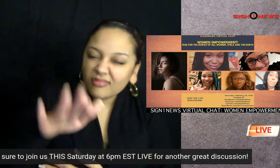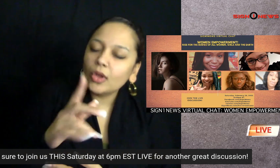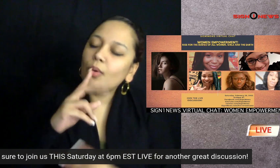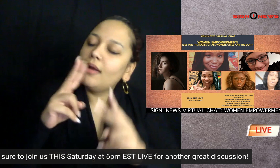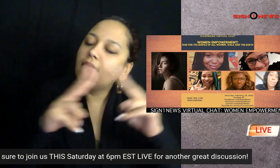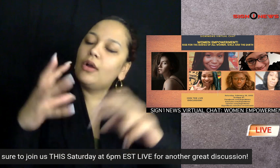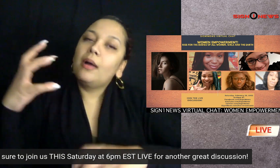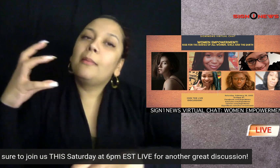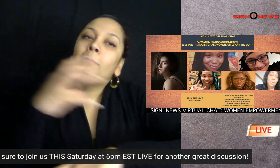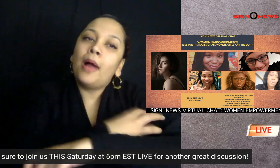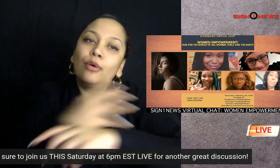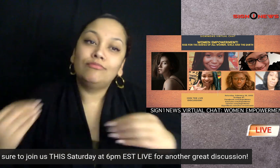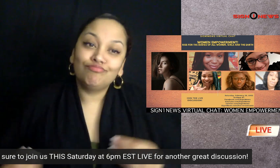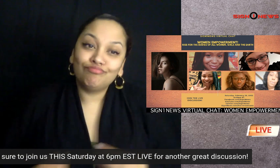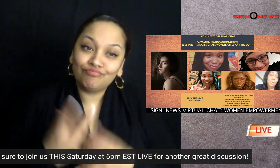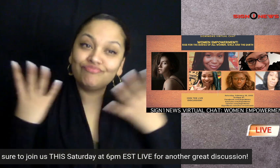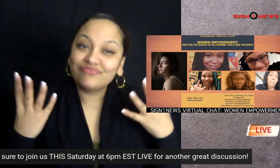it is going to be powerful